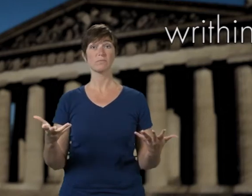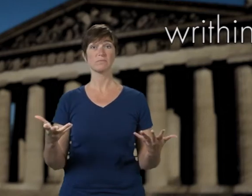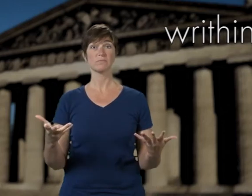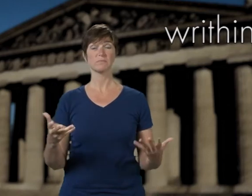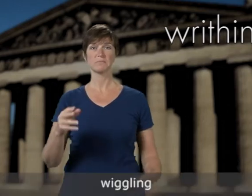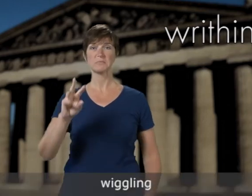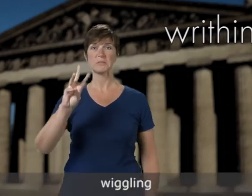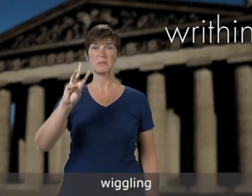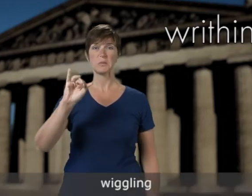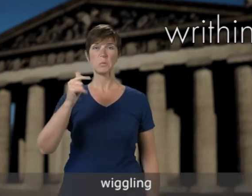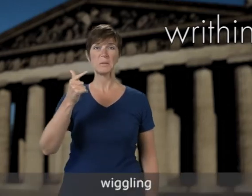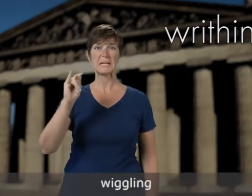wiggling